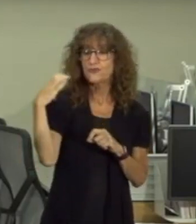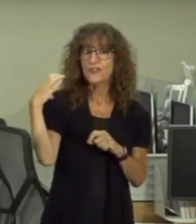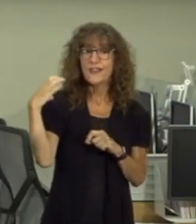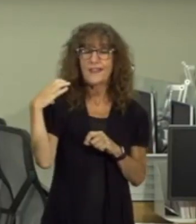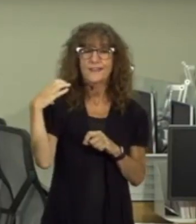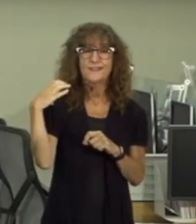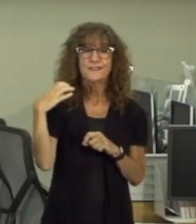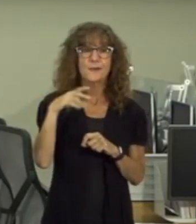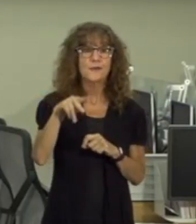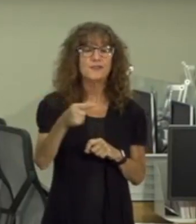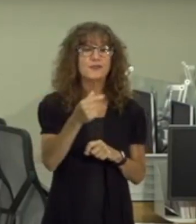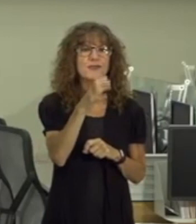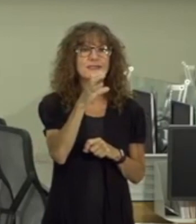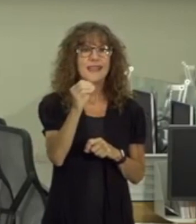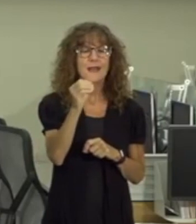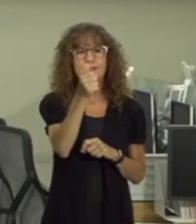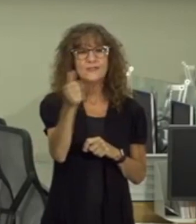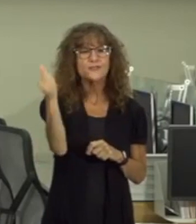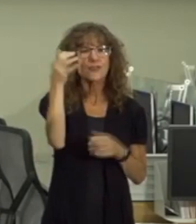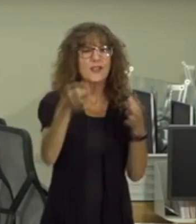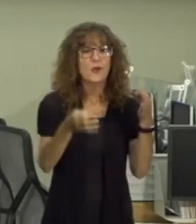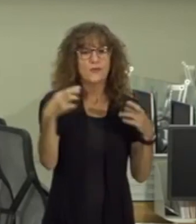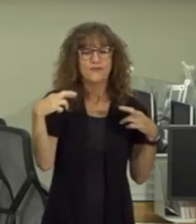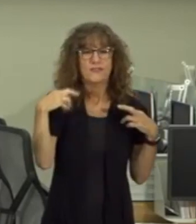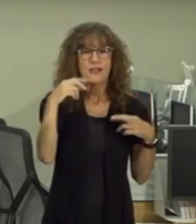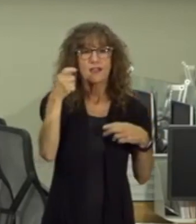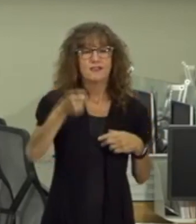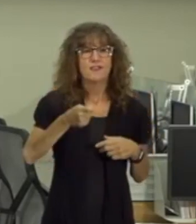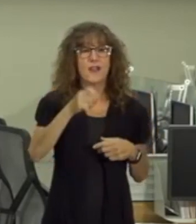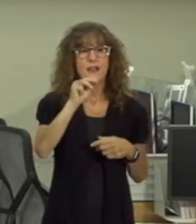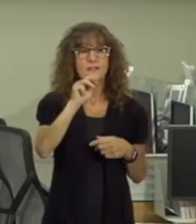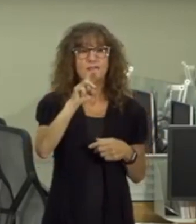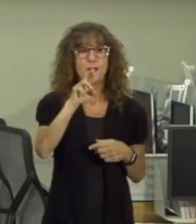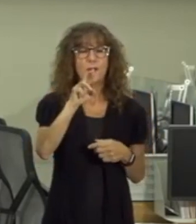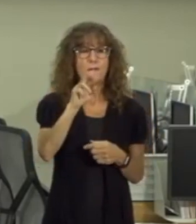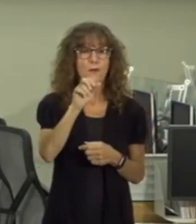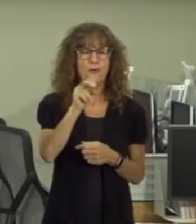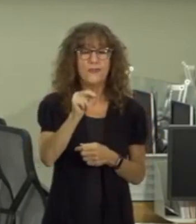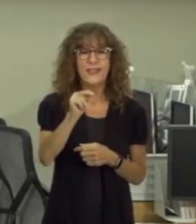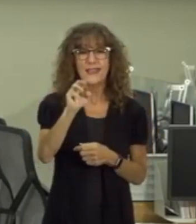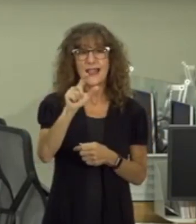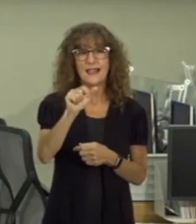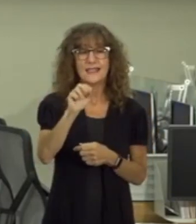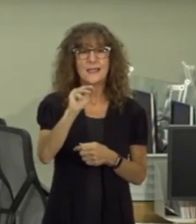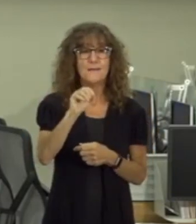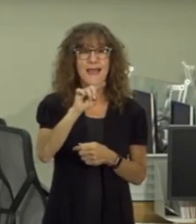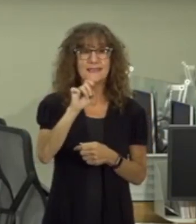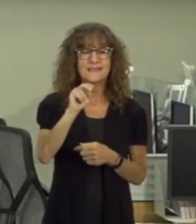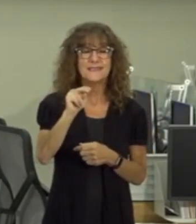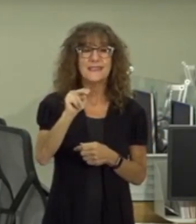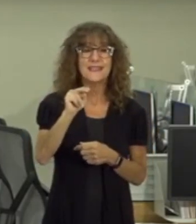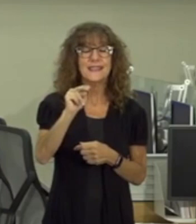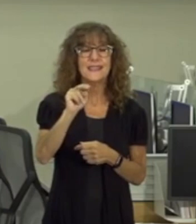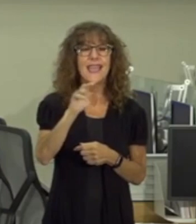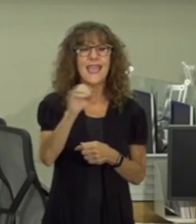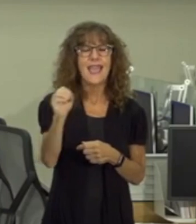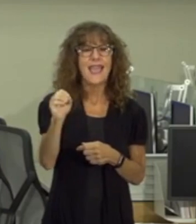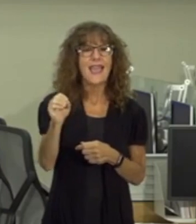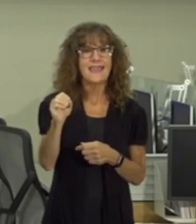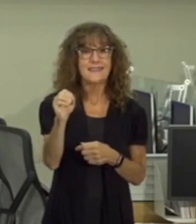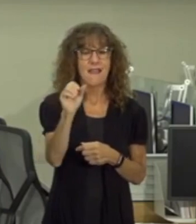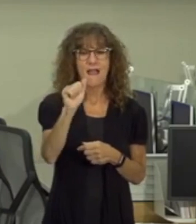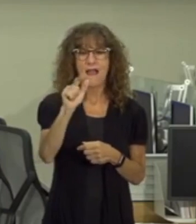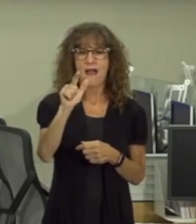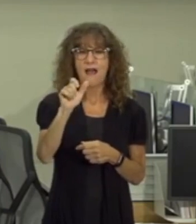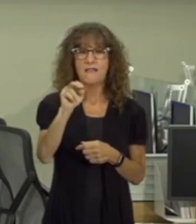our prince george's county circuit court retired judge maureen lamazny as well as delegate alonzo washington and so